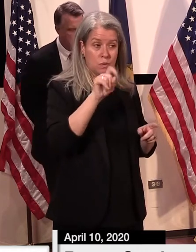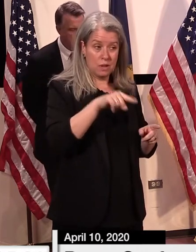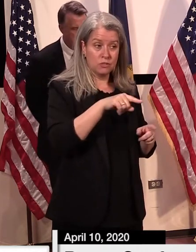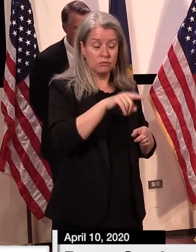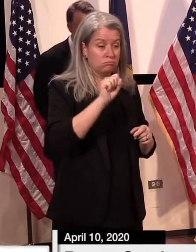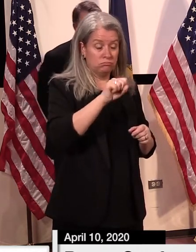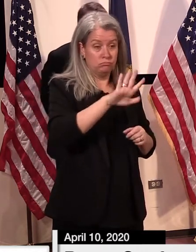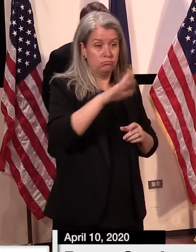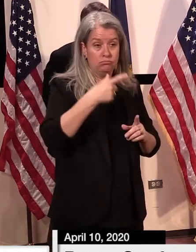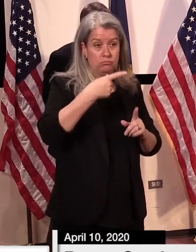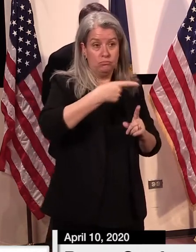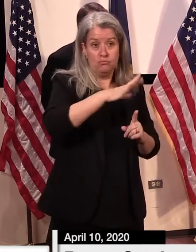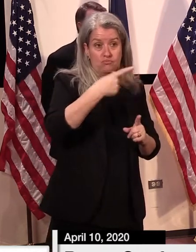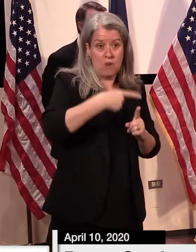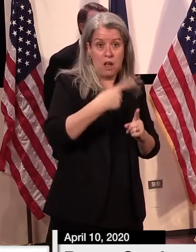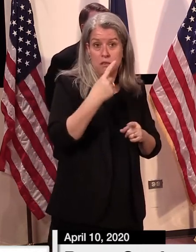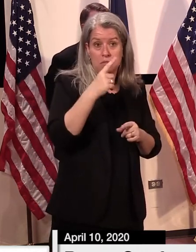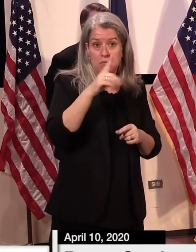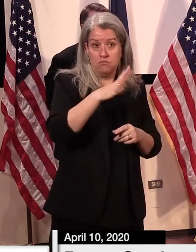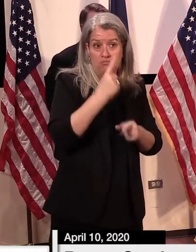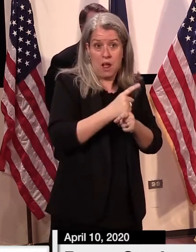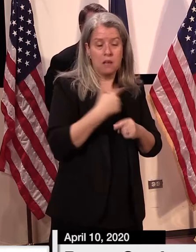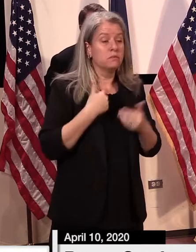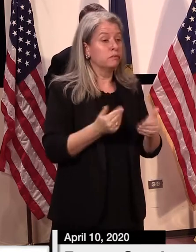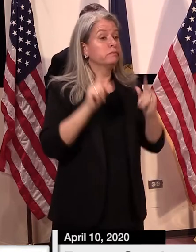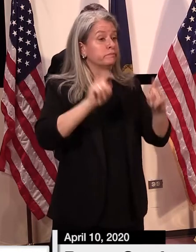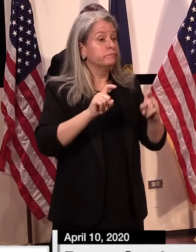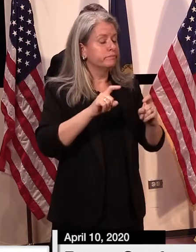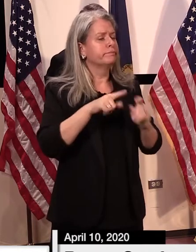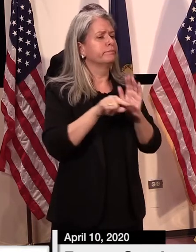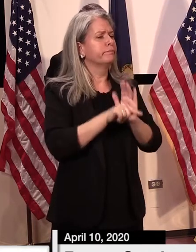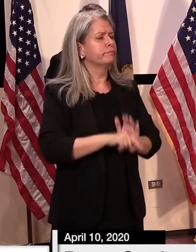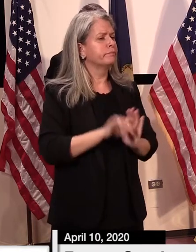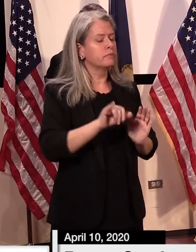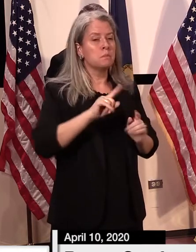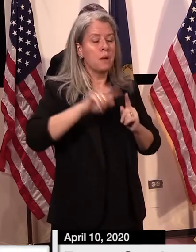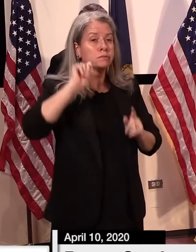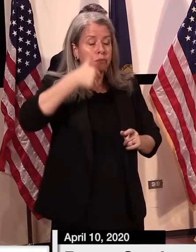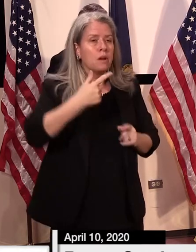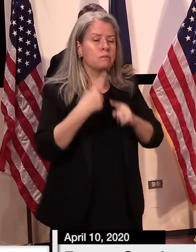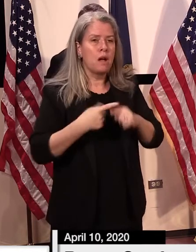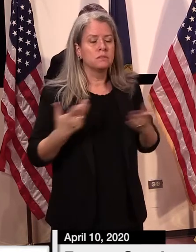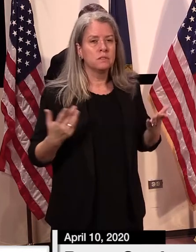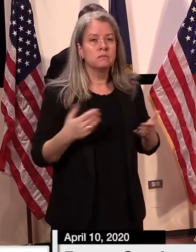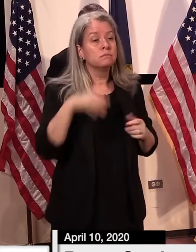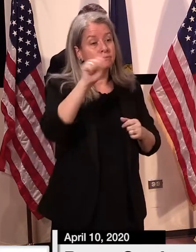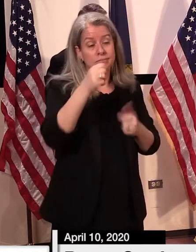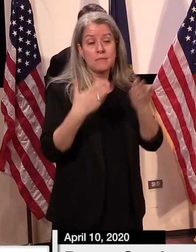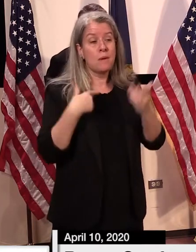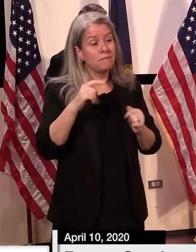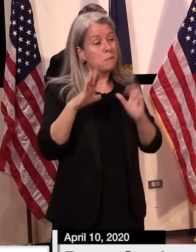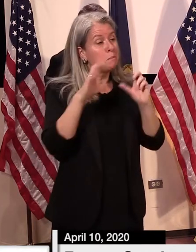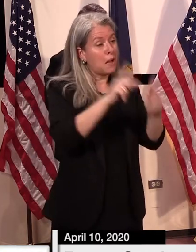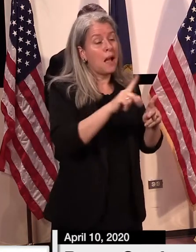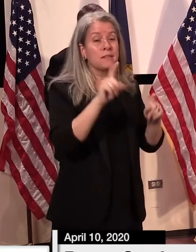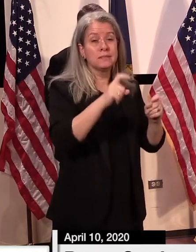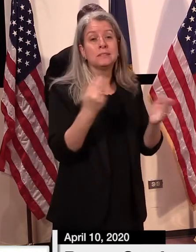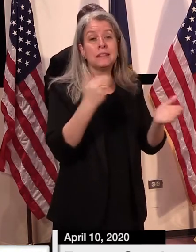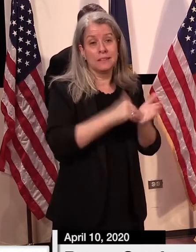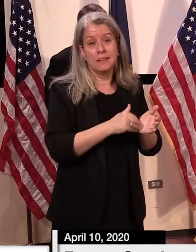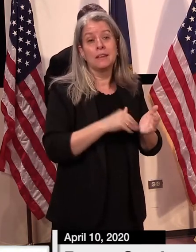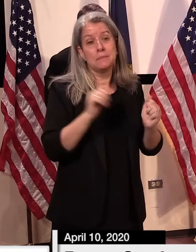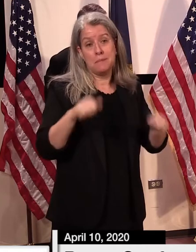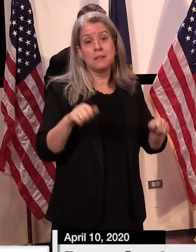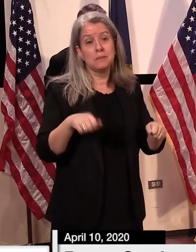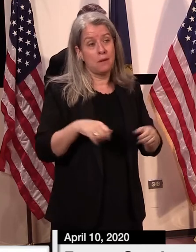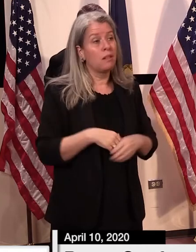absolutely right. There may be times where we have to go back in and look at if this has